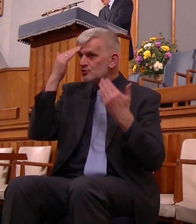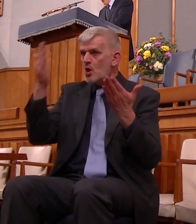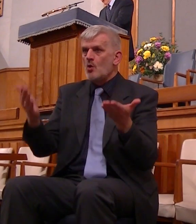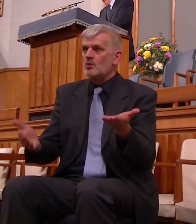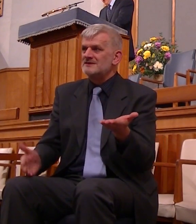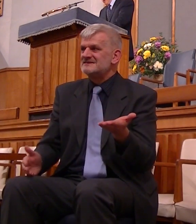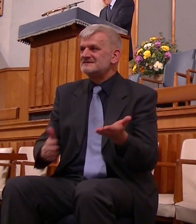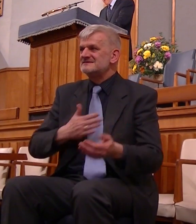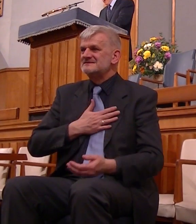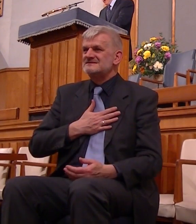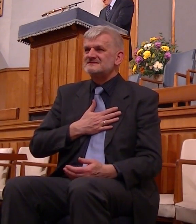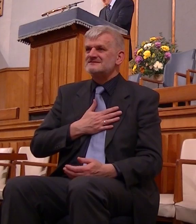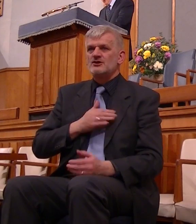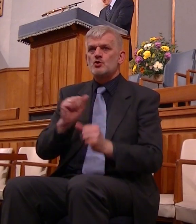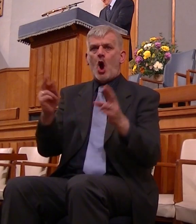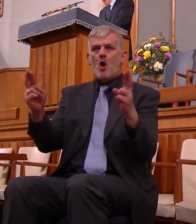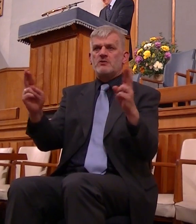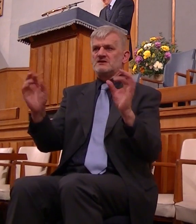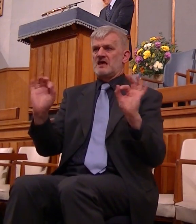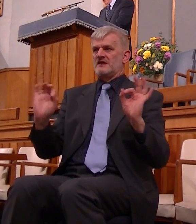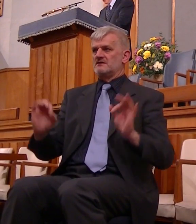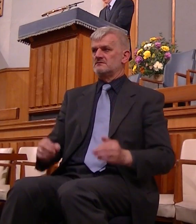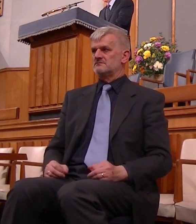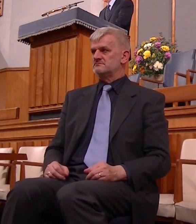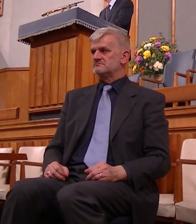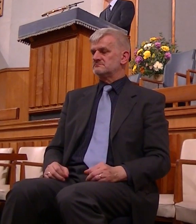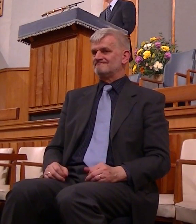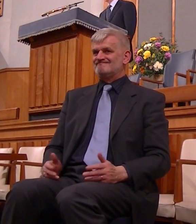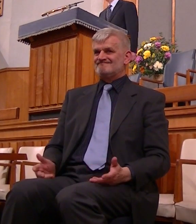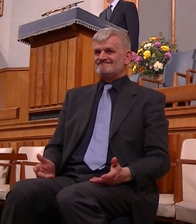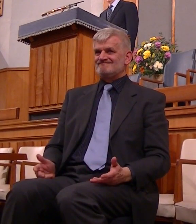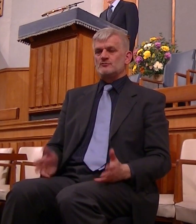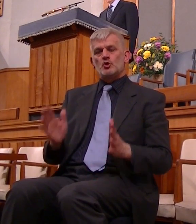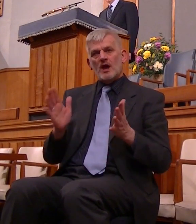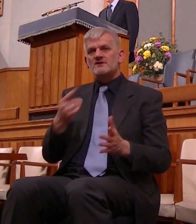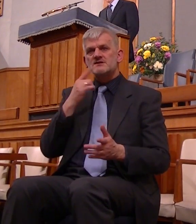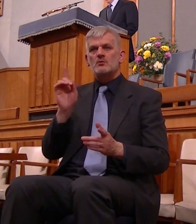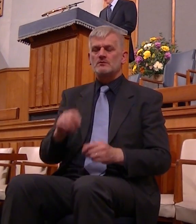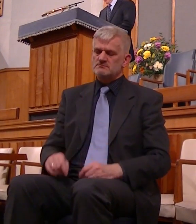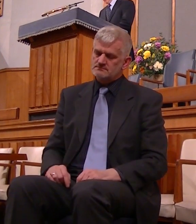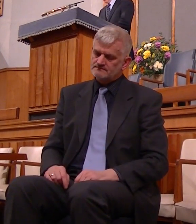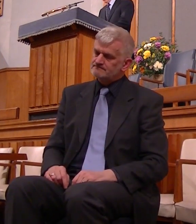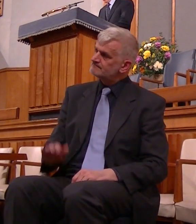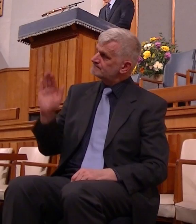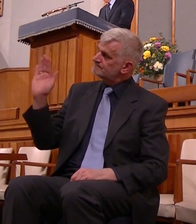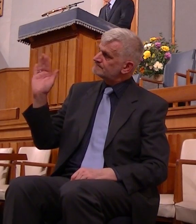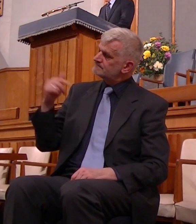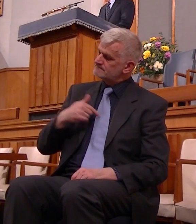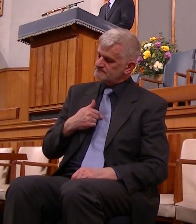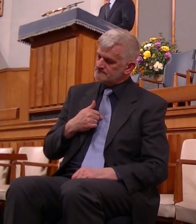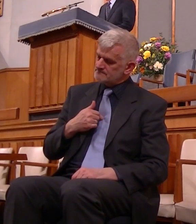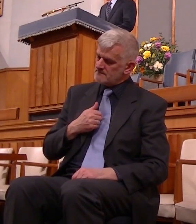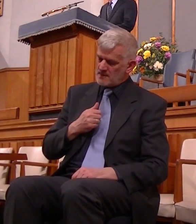you have no hope and you know nothing he must say to him I will no longer be my own God